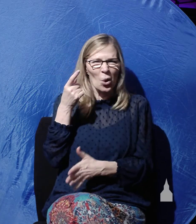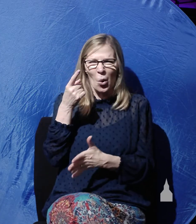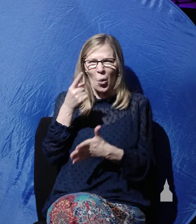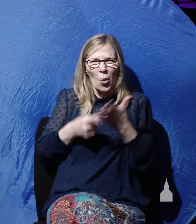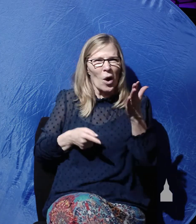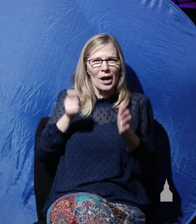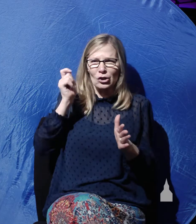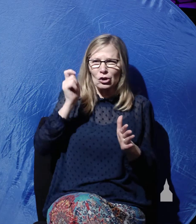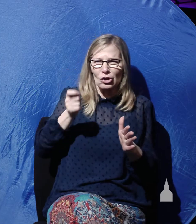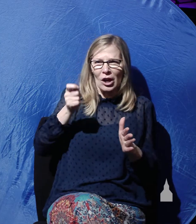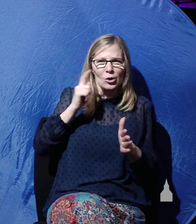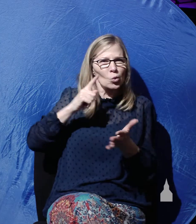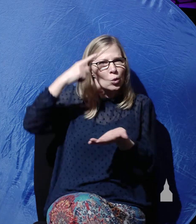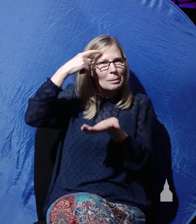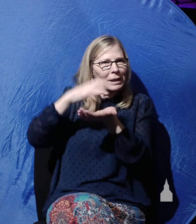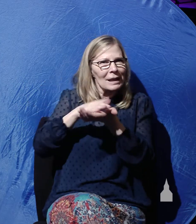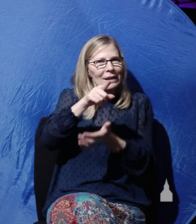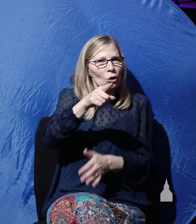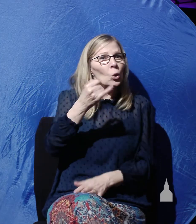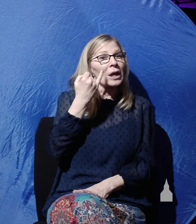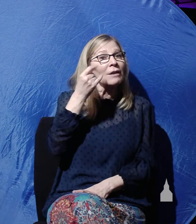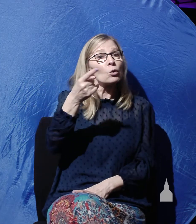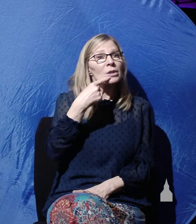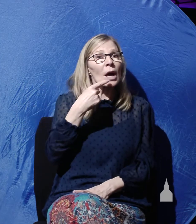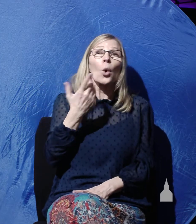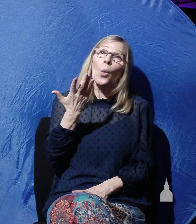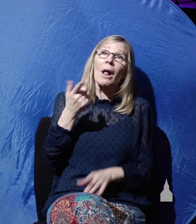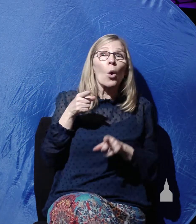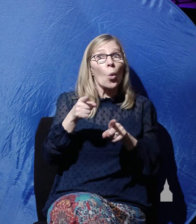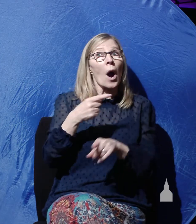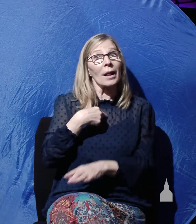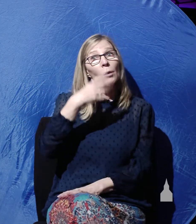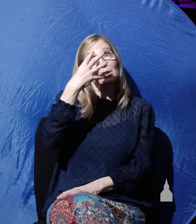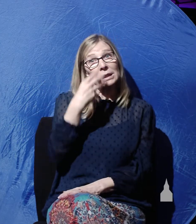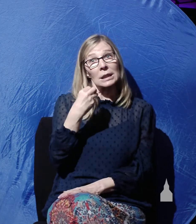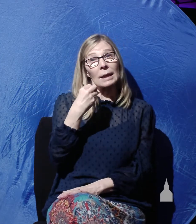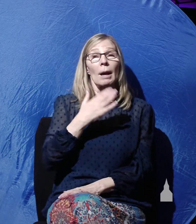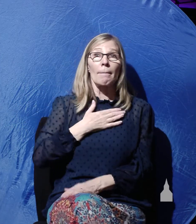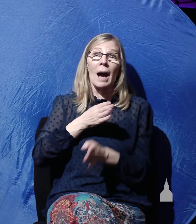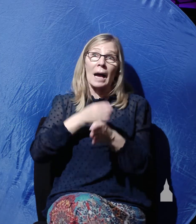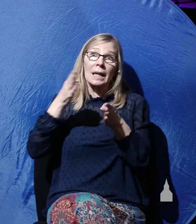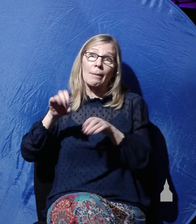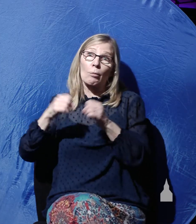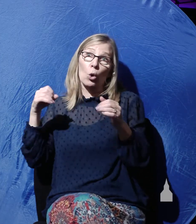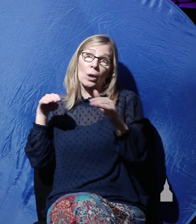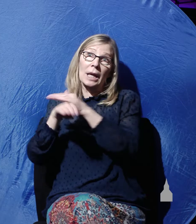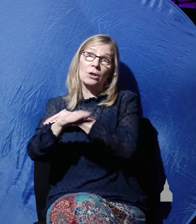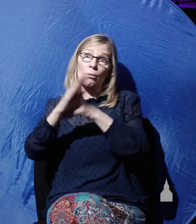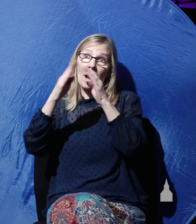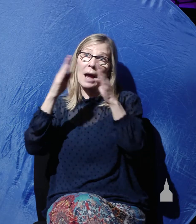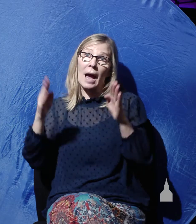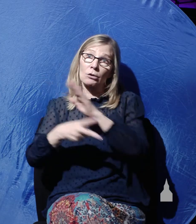would believe you if you said, well, while I was asleep, my neighbor broke into my house and he robbed my television.